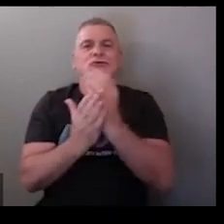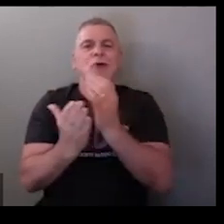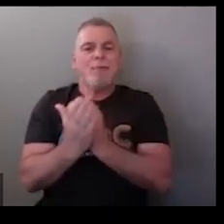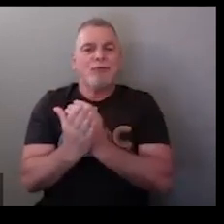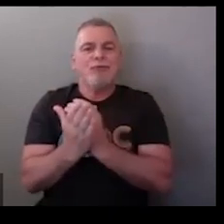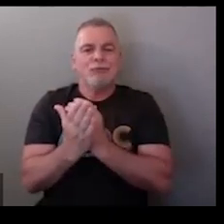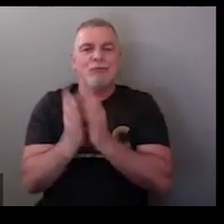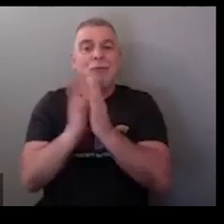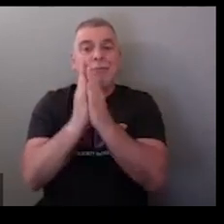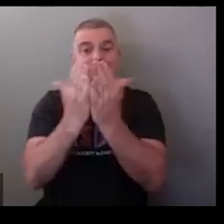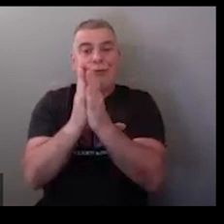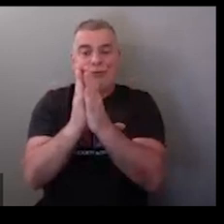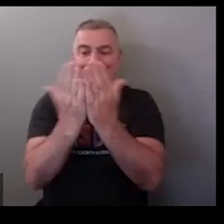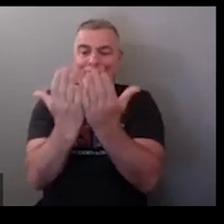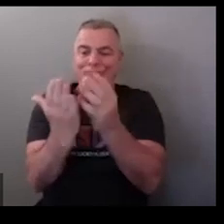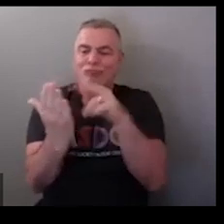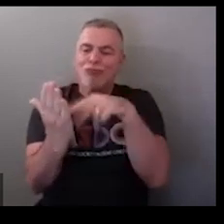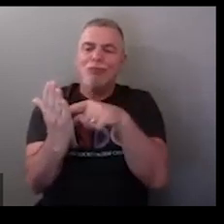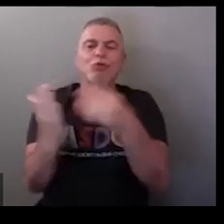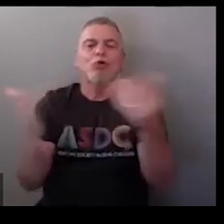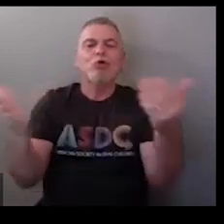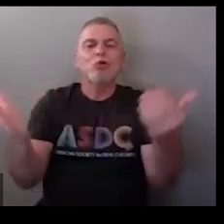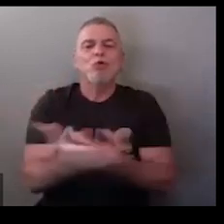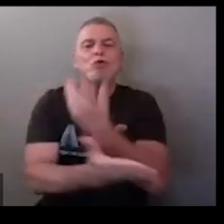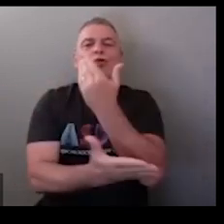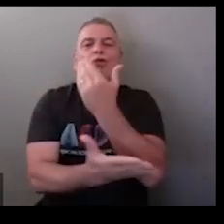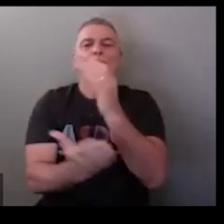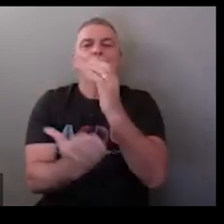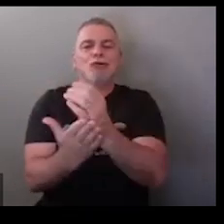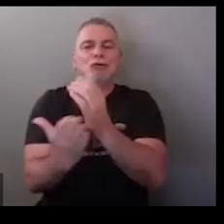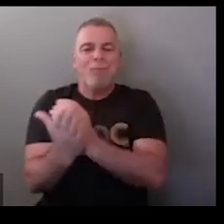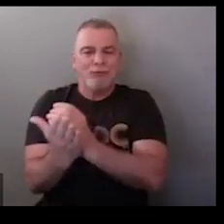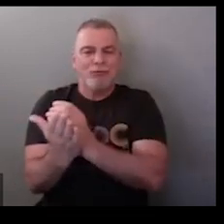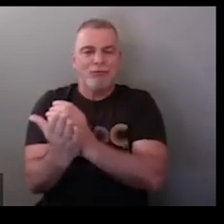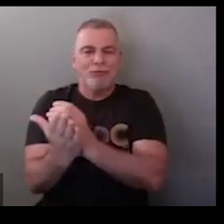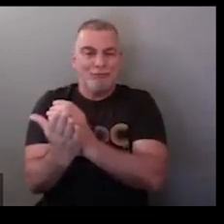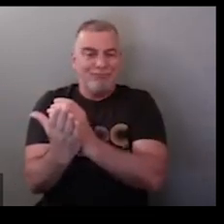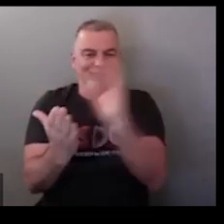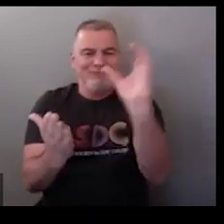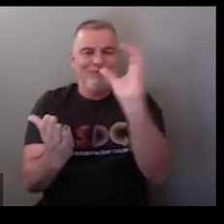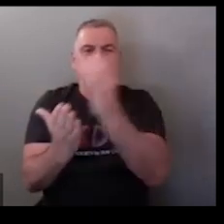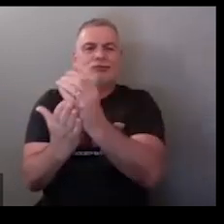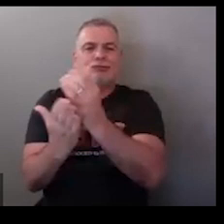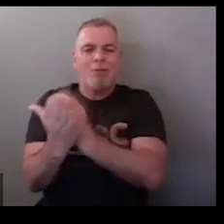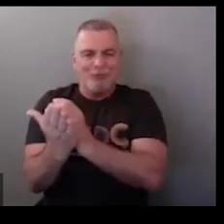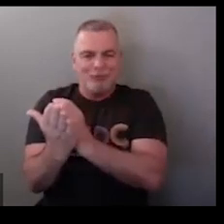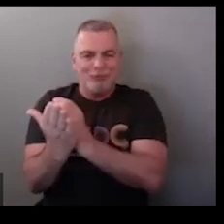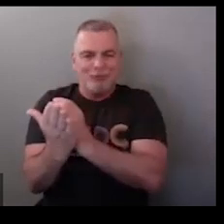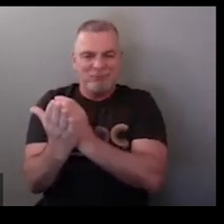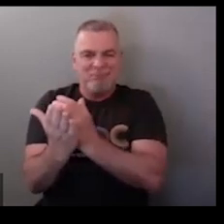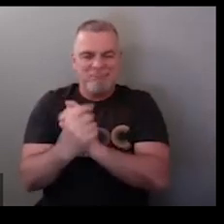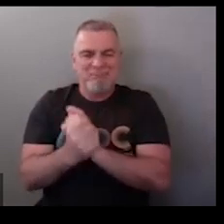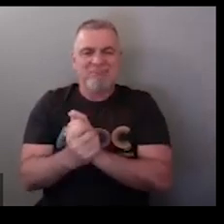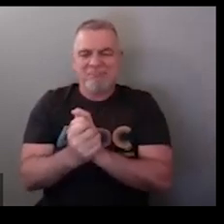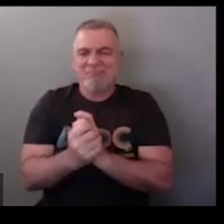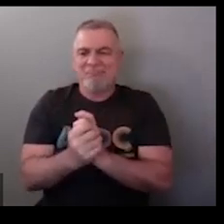telling chapter which is a c hand shape against your flat palm so we're talking about we're starting a new chapter this